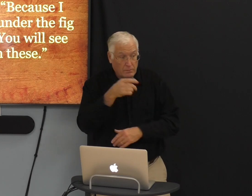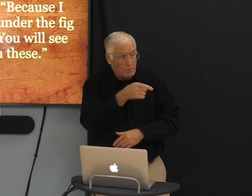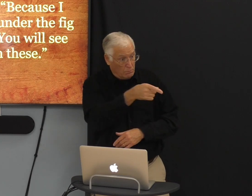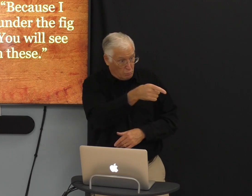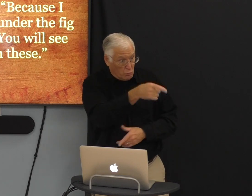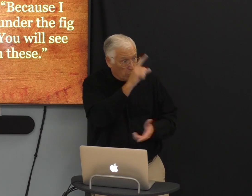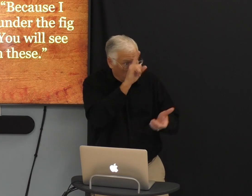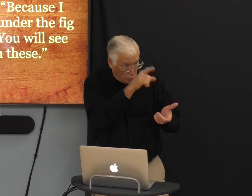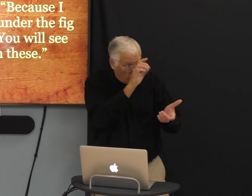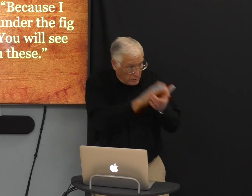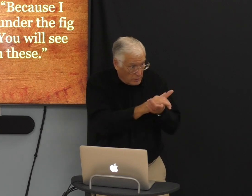Do you believe?